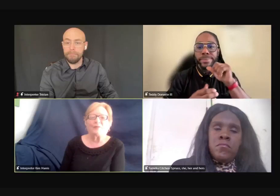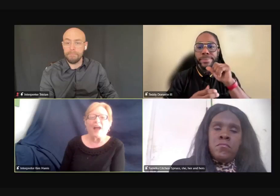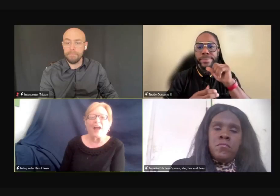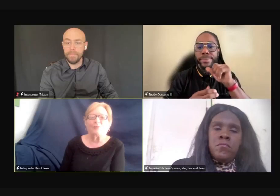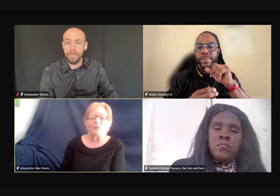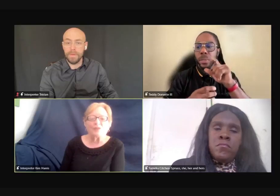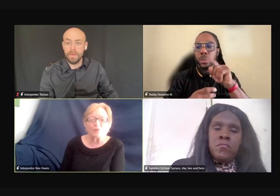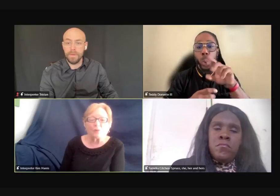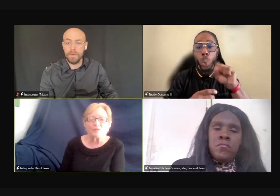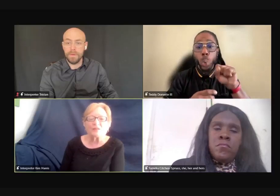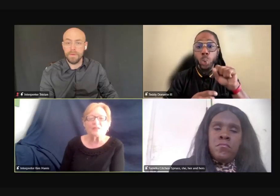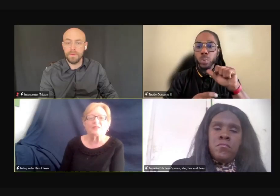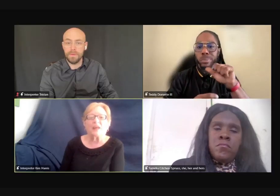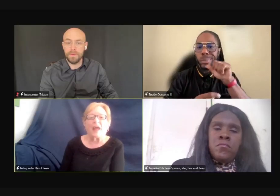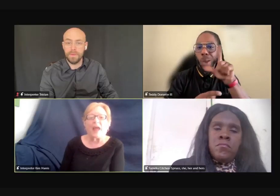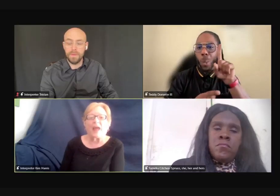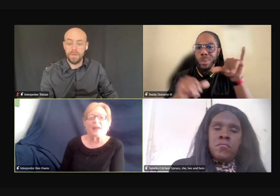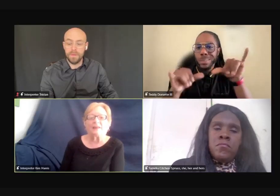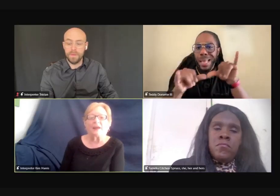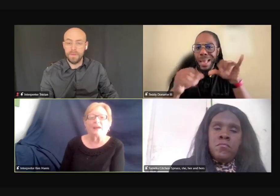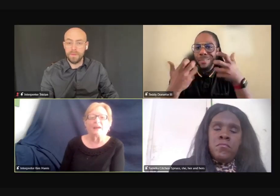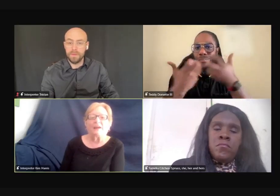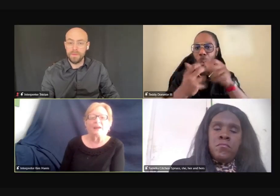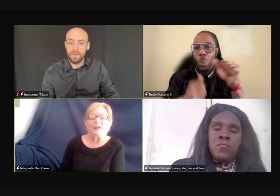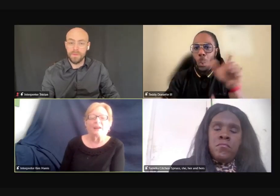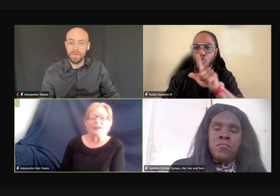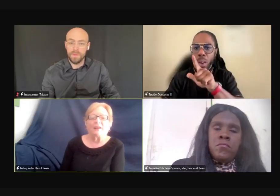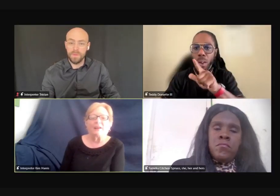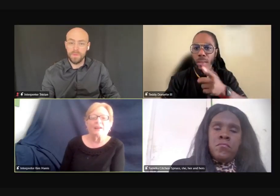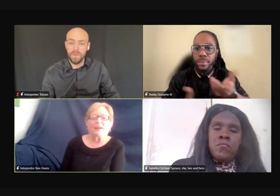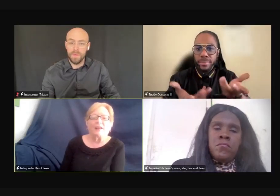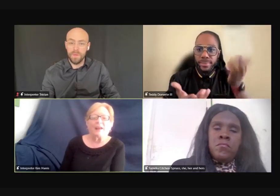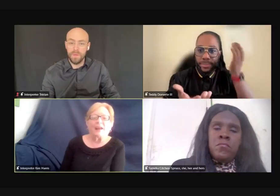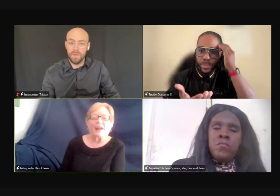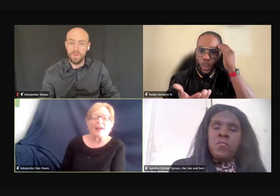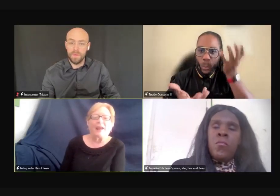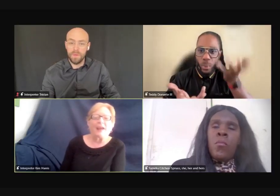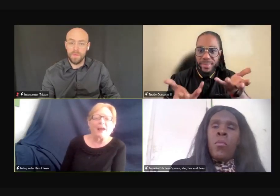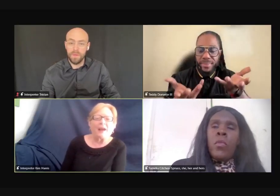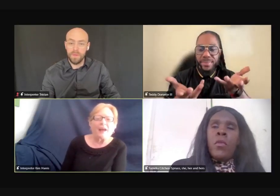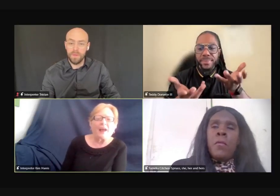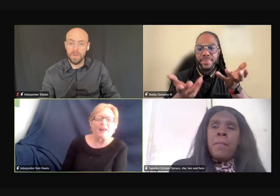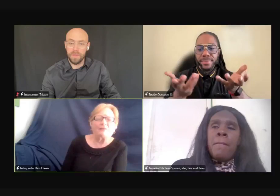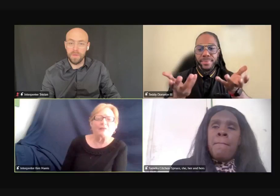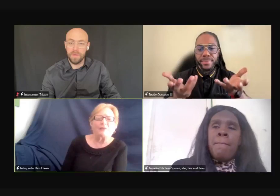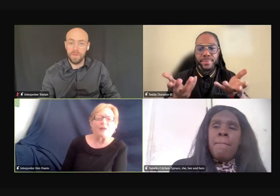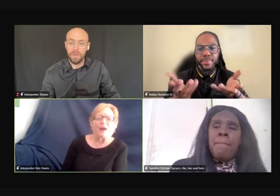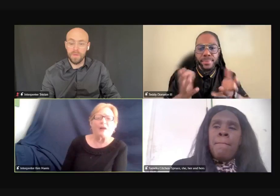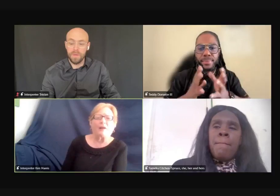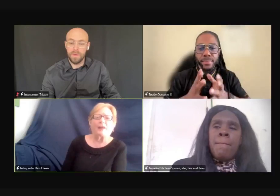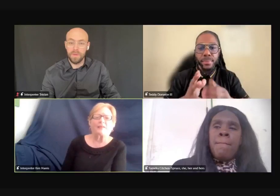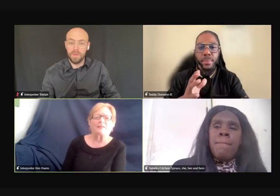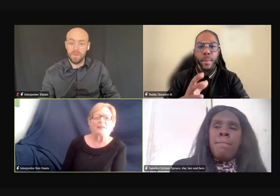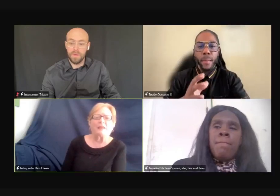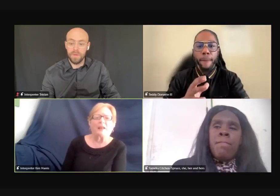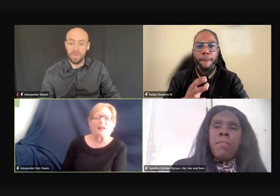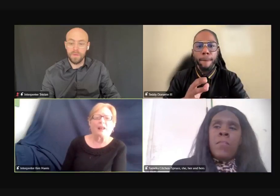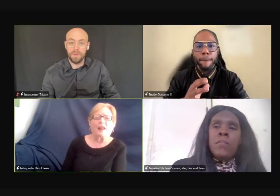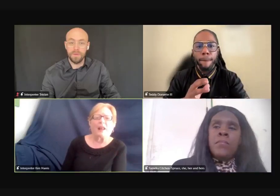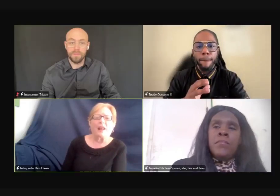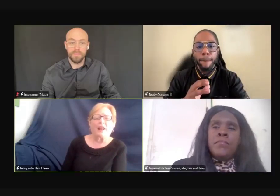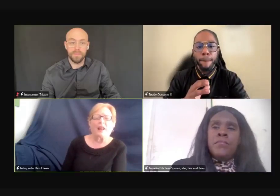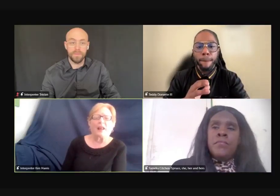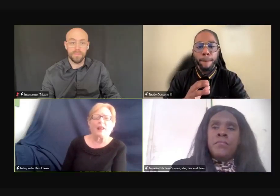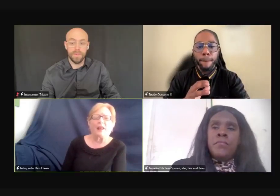To provide resources and, and for, I guess, the,